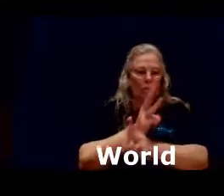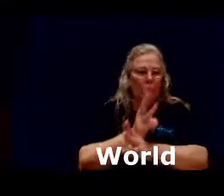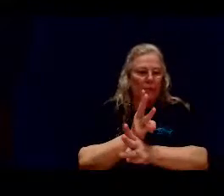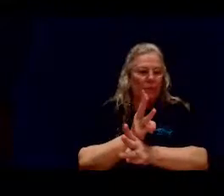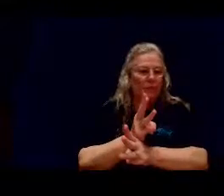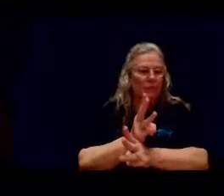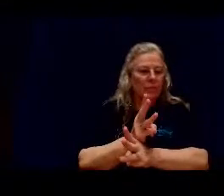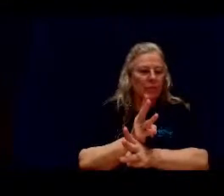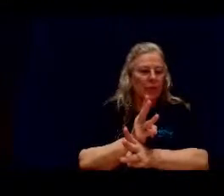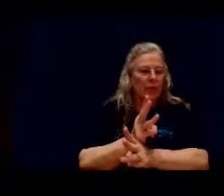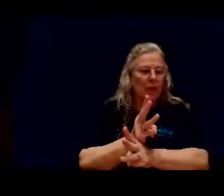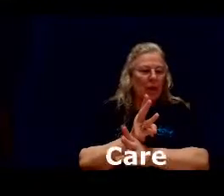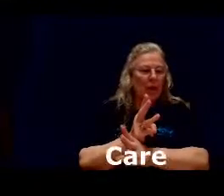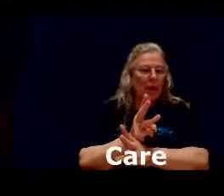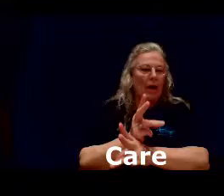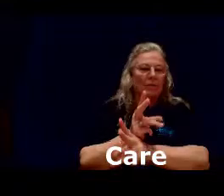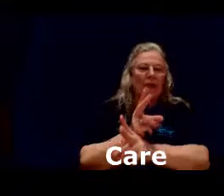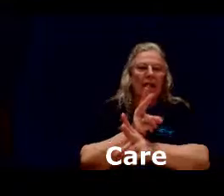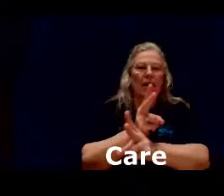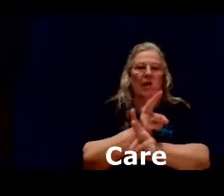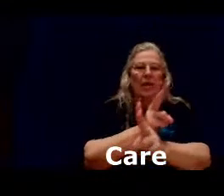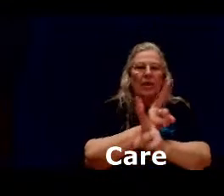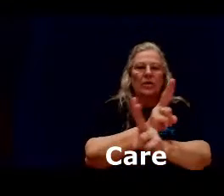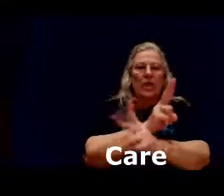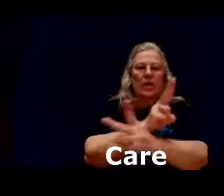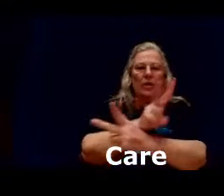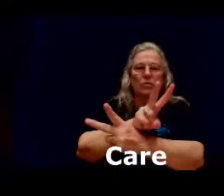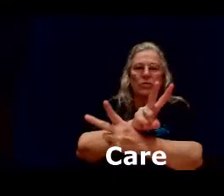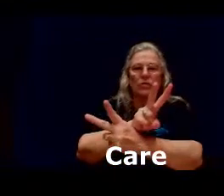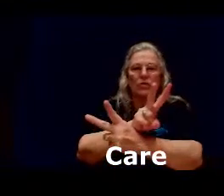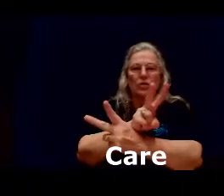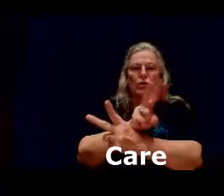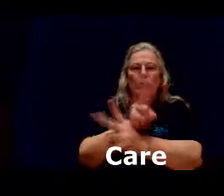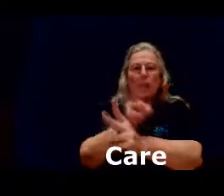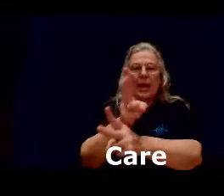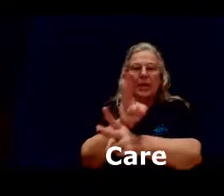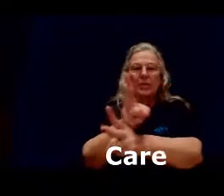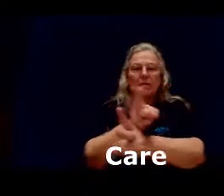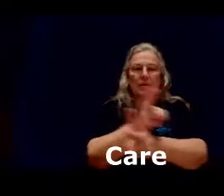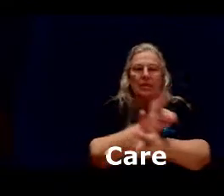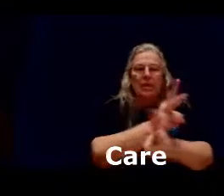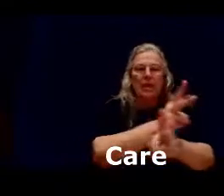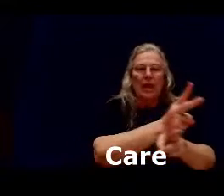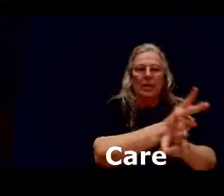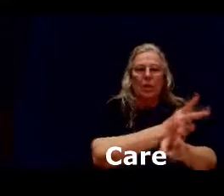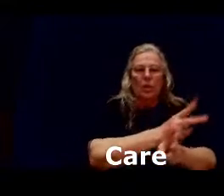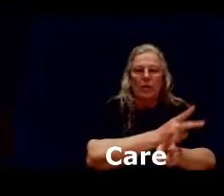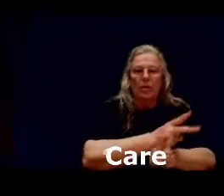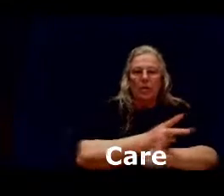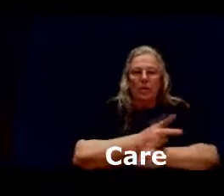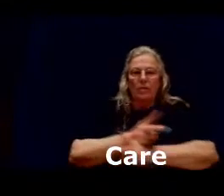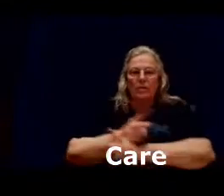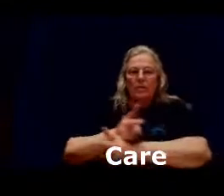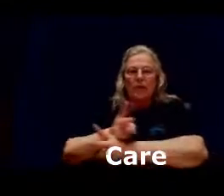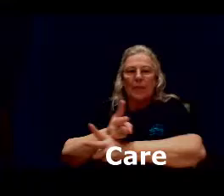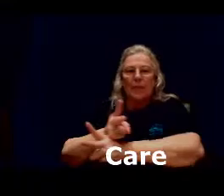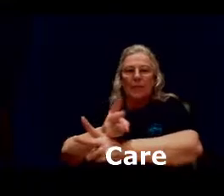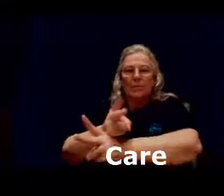of care and it goes into the two hands and one the dominant on